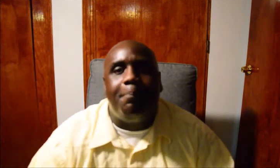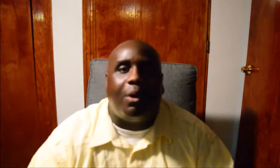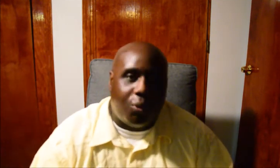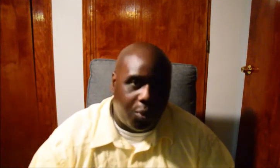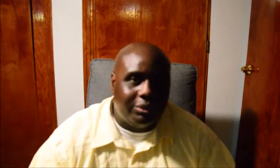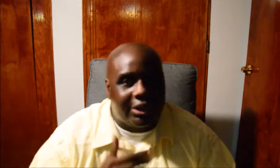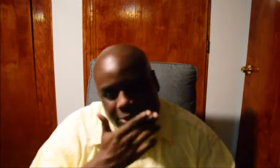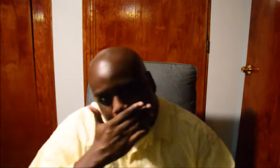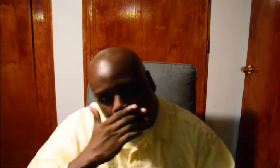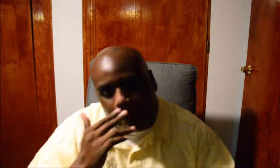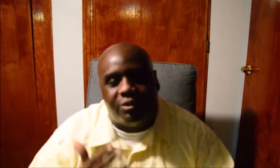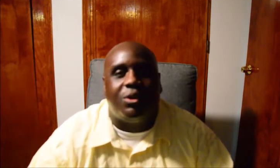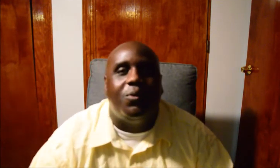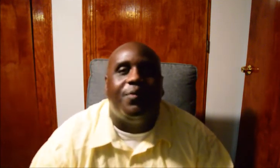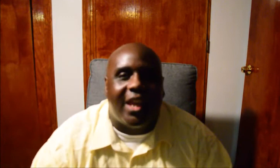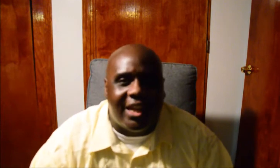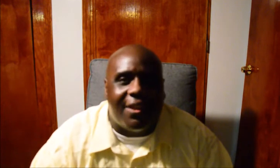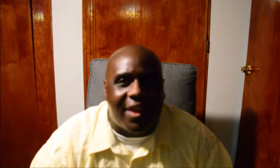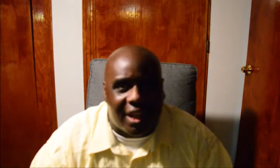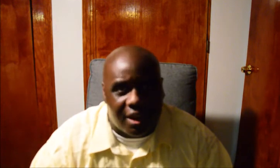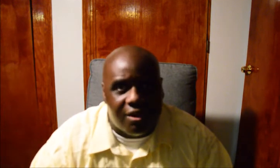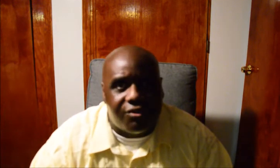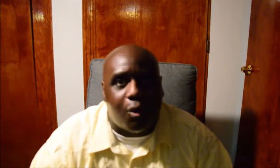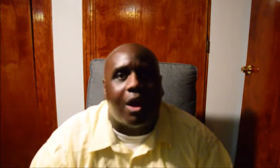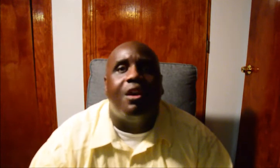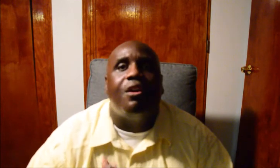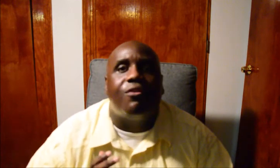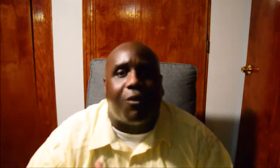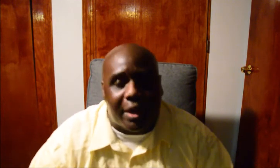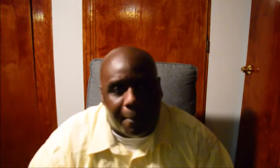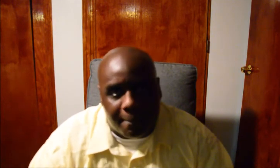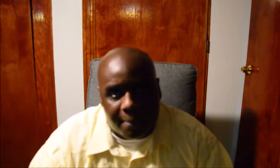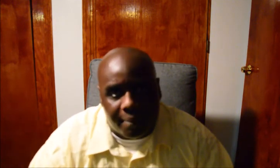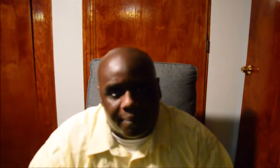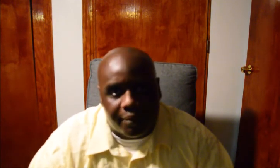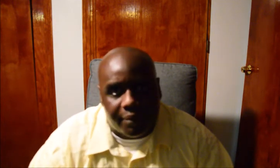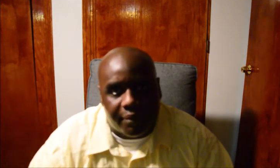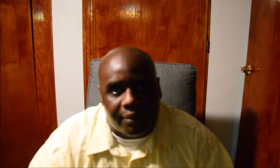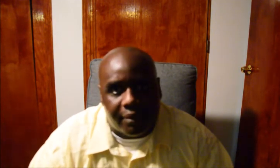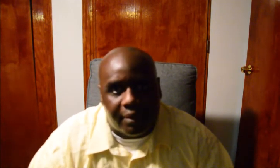People will just about do anything for freedom.